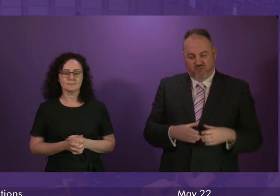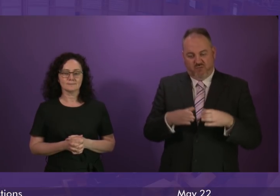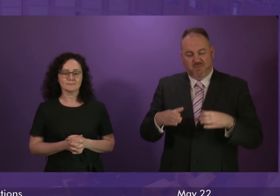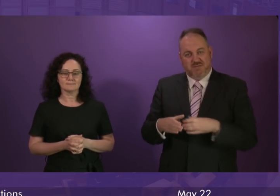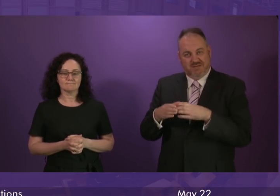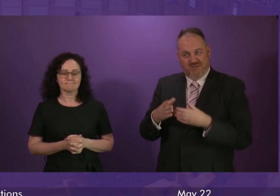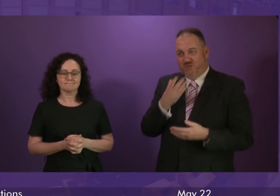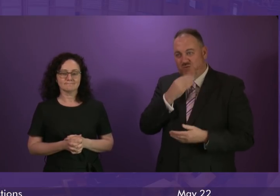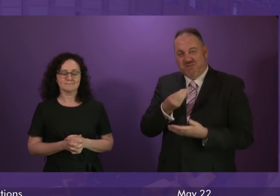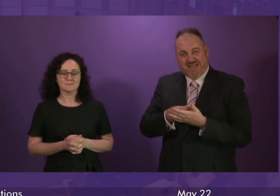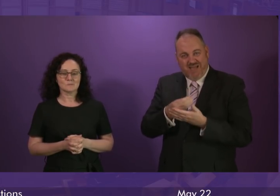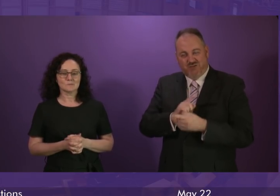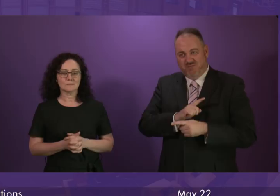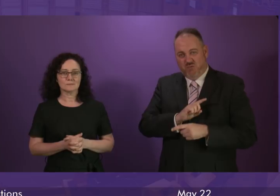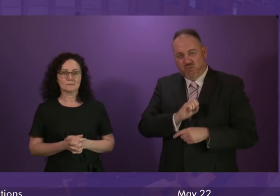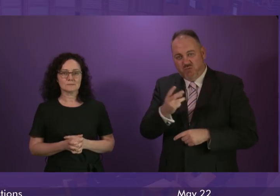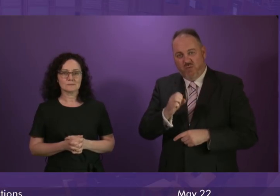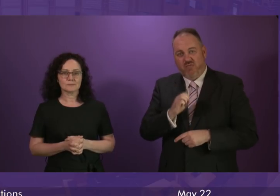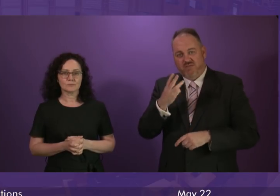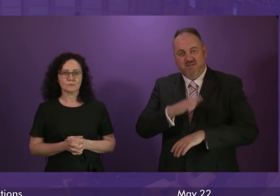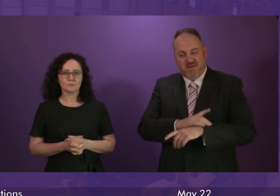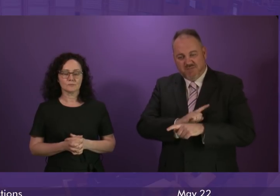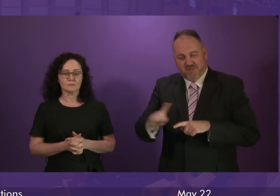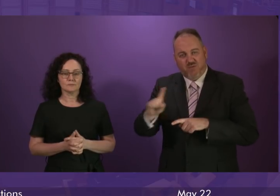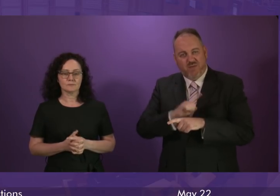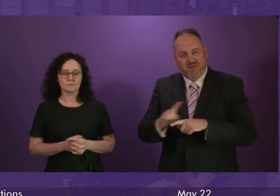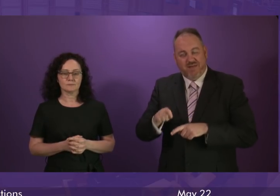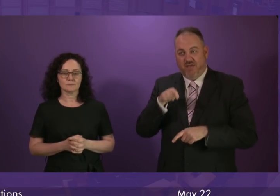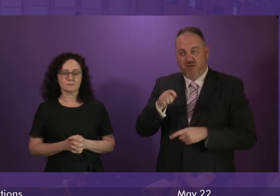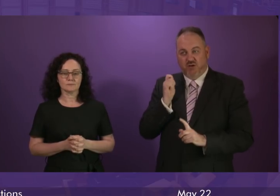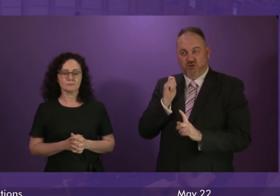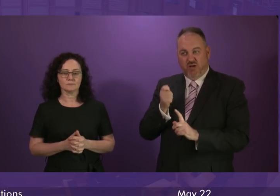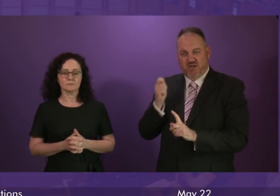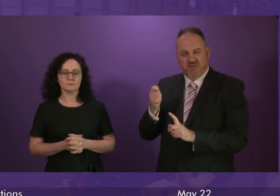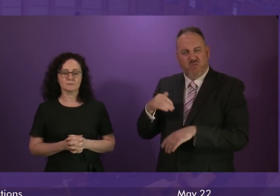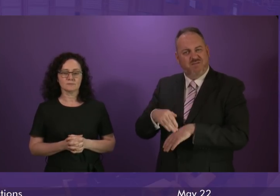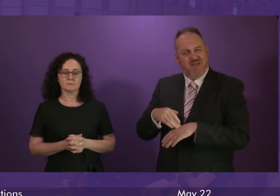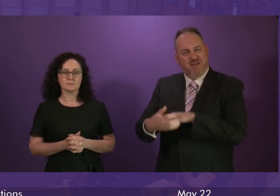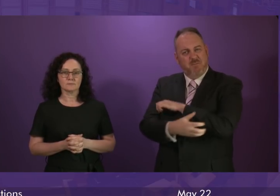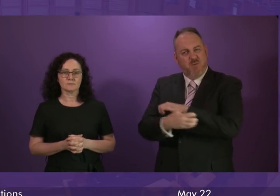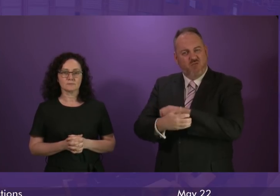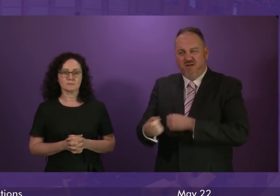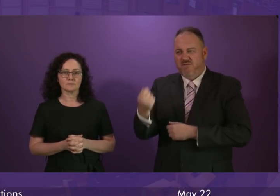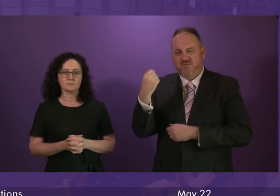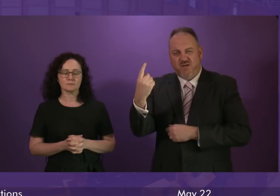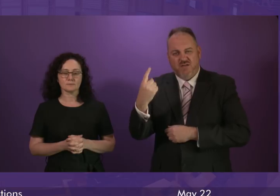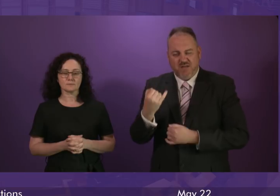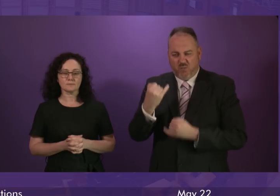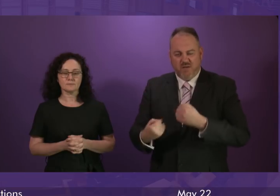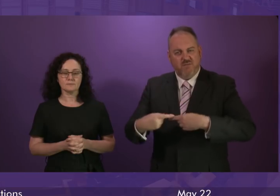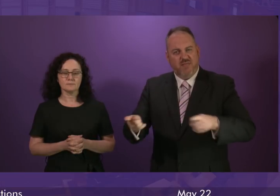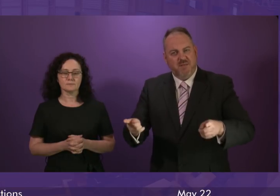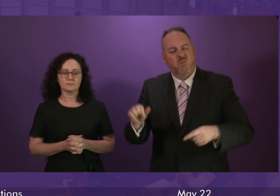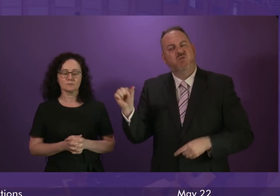to three times a week. So you can see the impact that this will have on the poorest communities. Does the First Minister agree that we should work